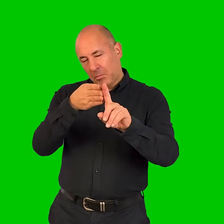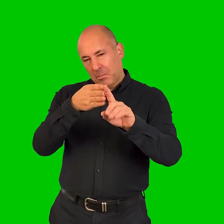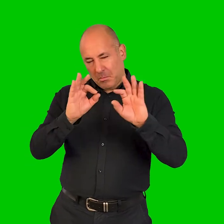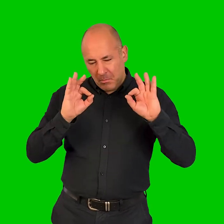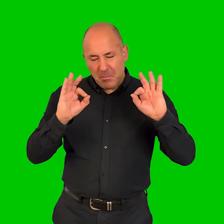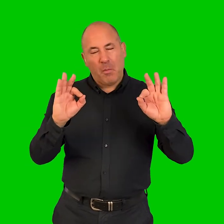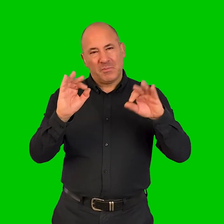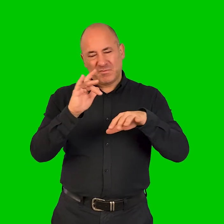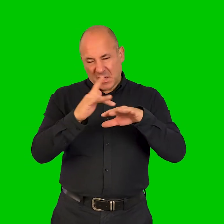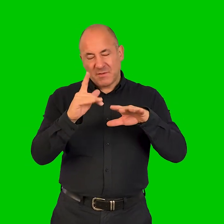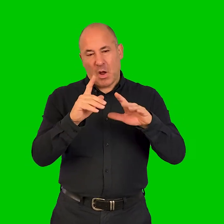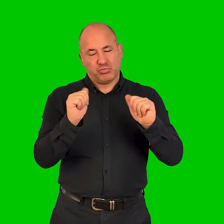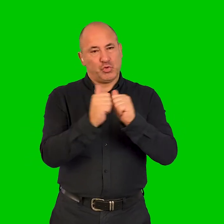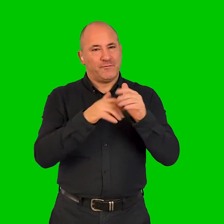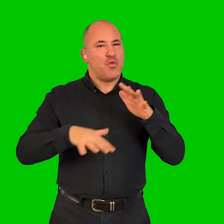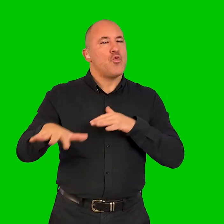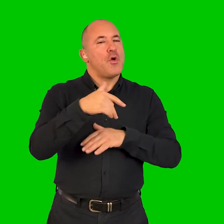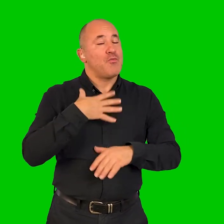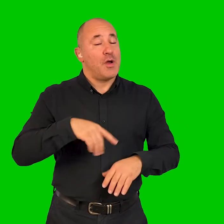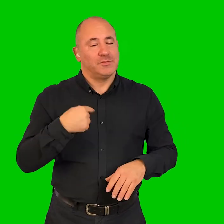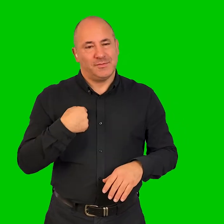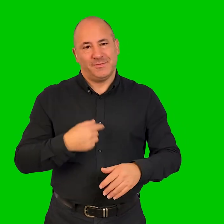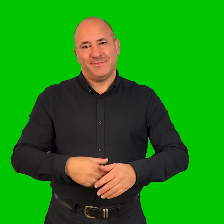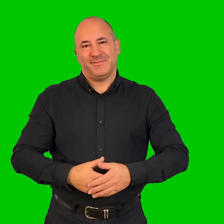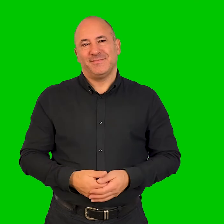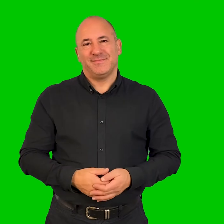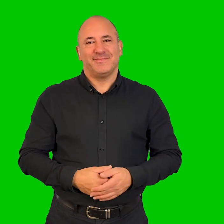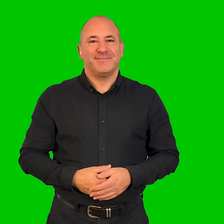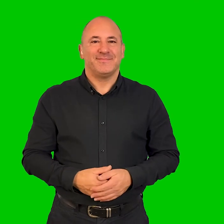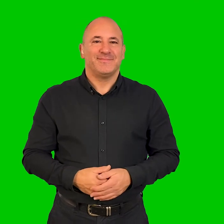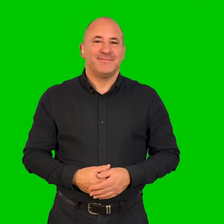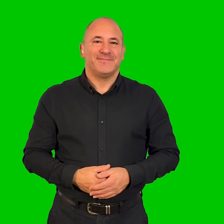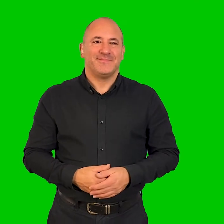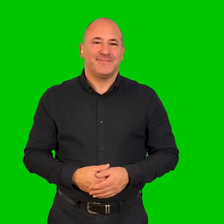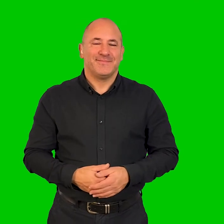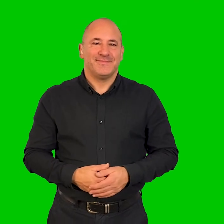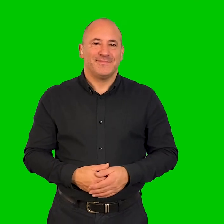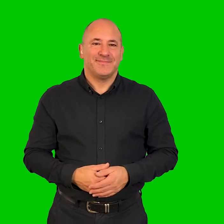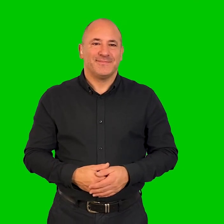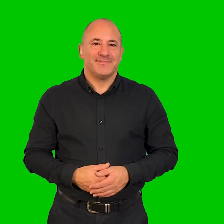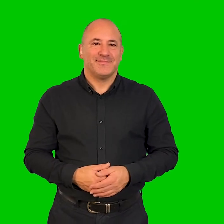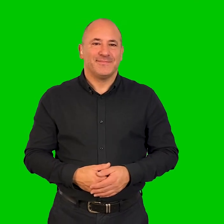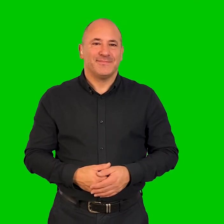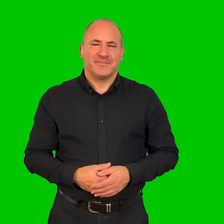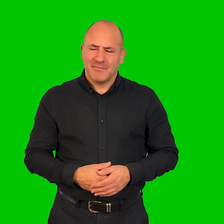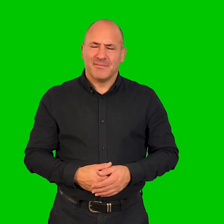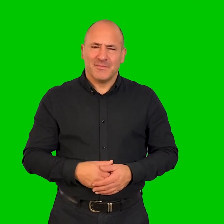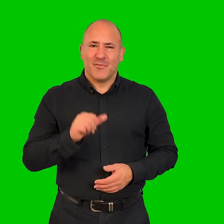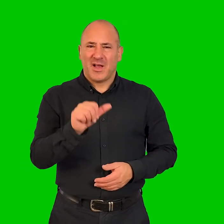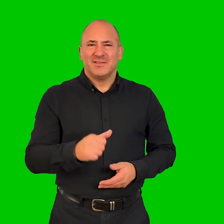sensitive to everybody's needs but without any compromise. That's the goal. Absolutely. I mean, I think you hit